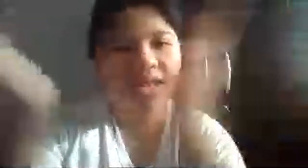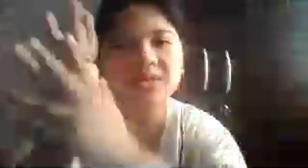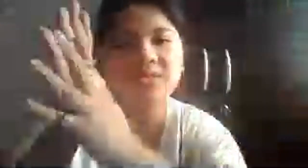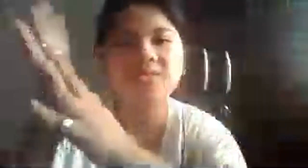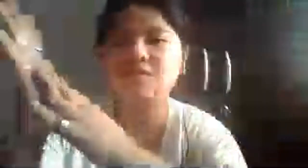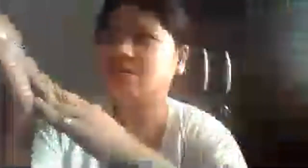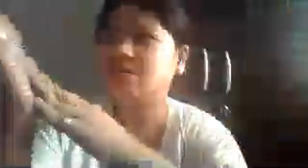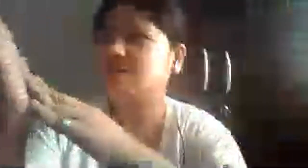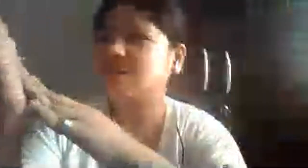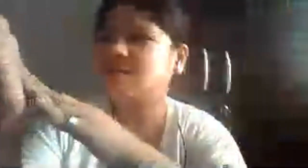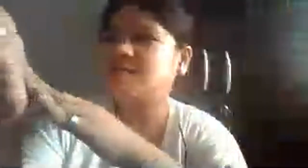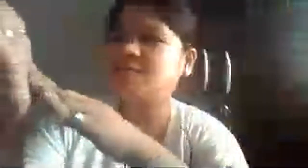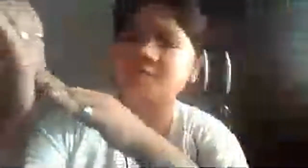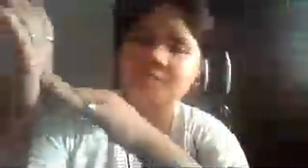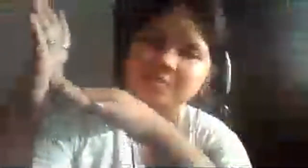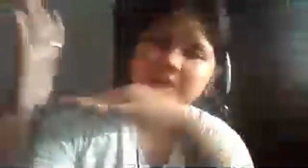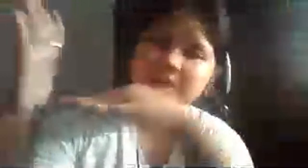I'm from Philippines